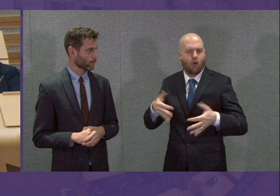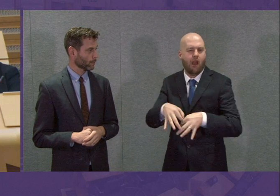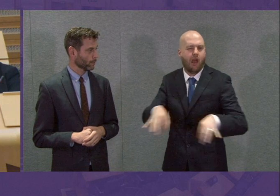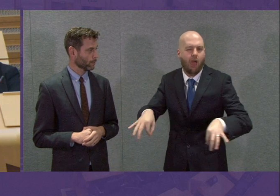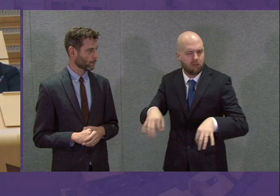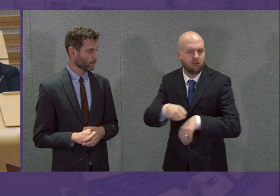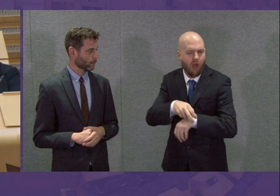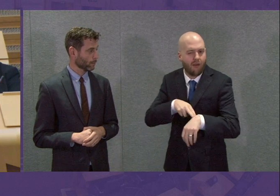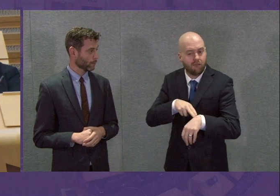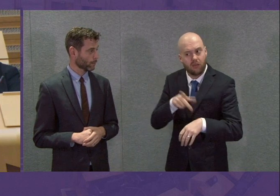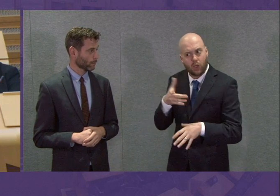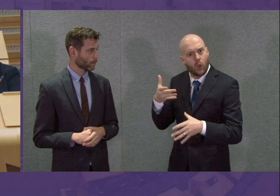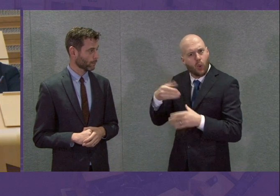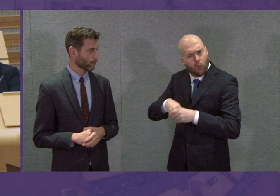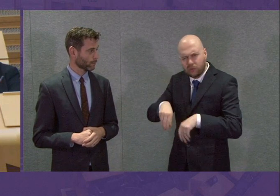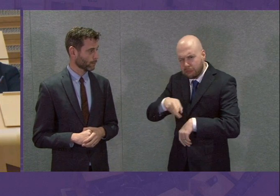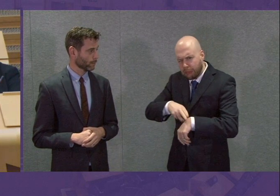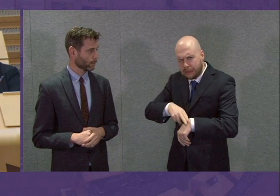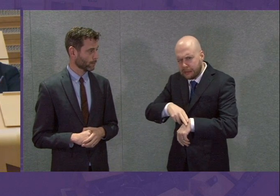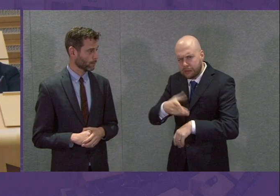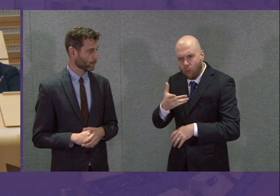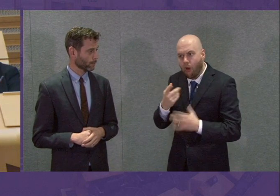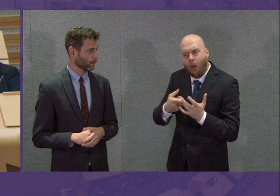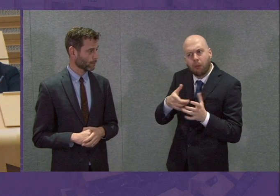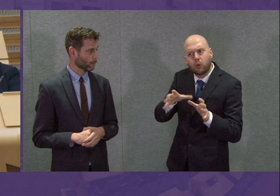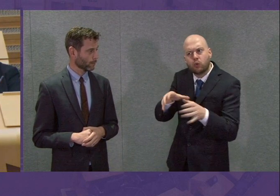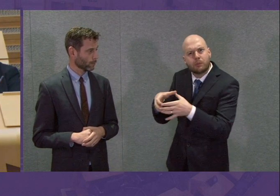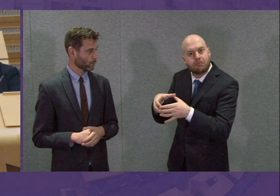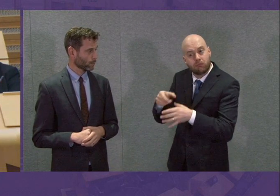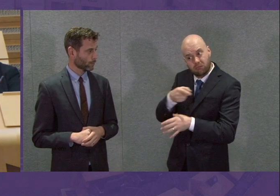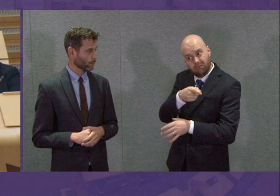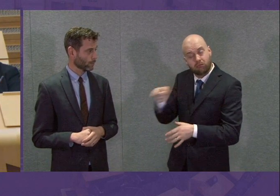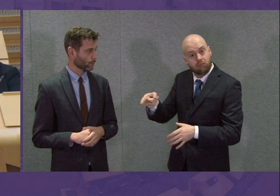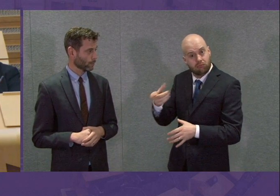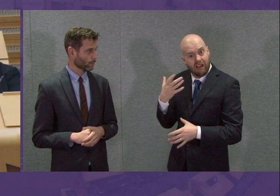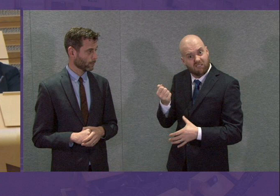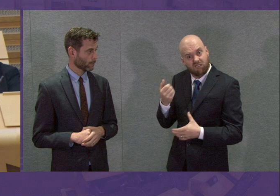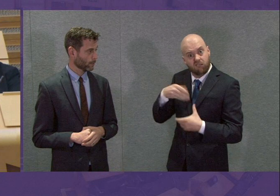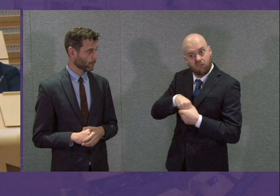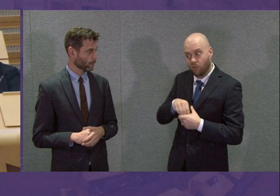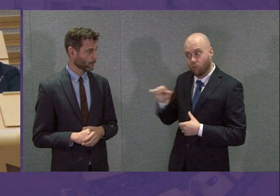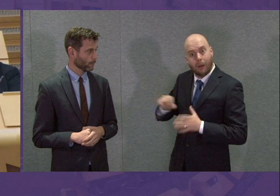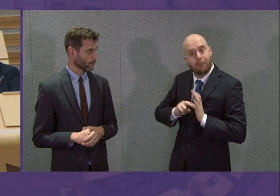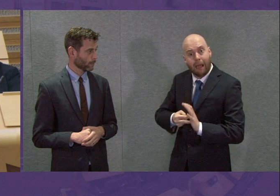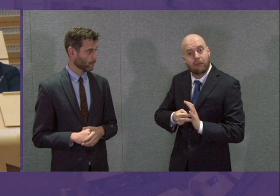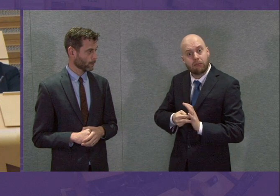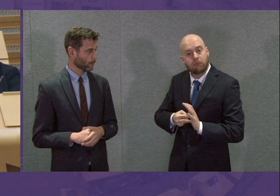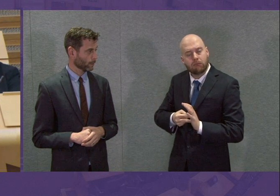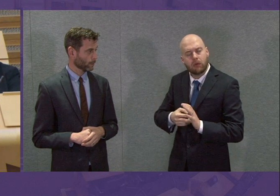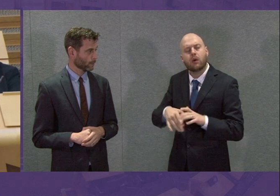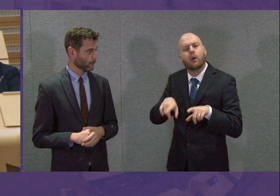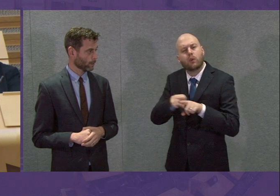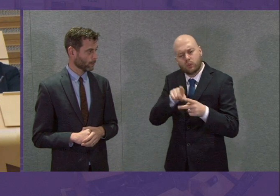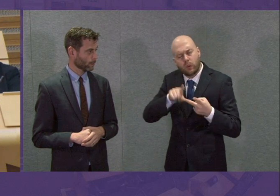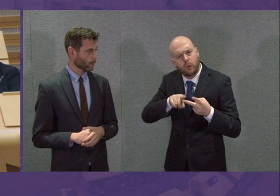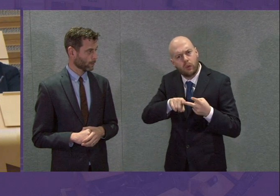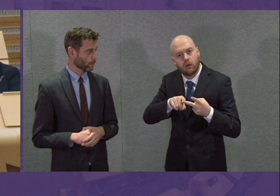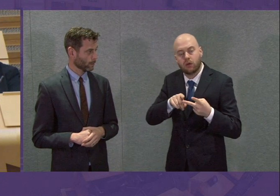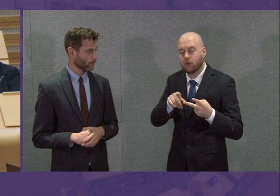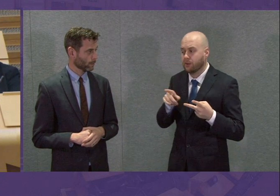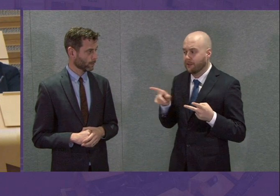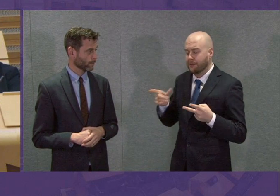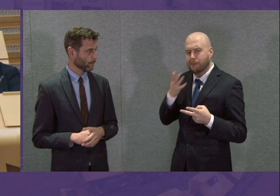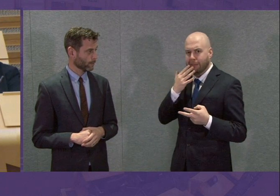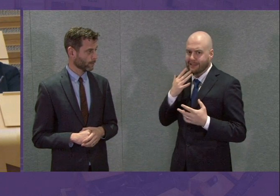other groups will or may be part of the key worker plan? And finally, will the First Minister join me in asking people to be patient as